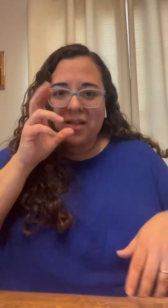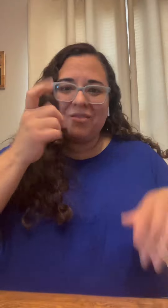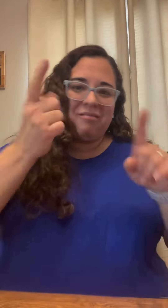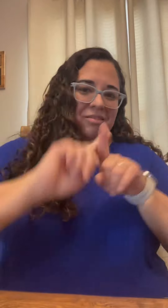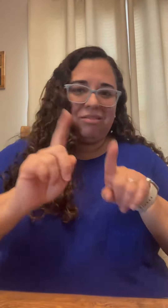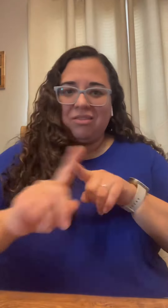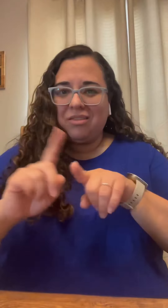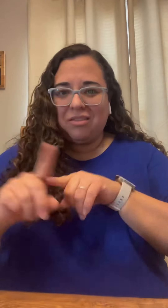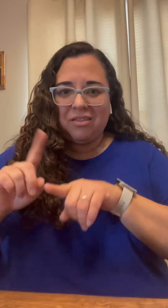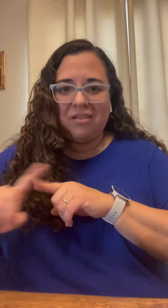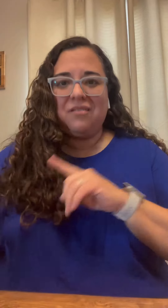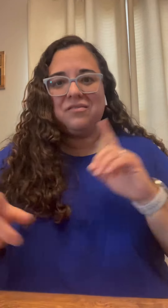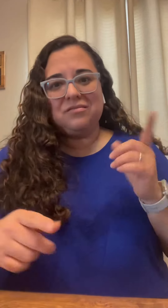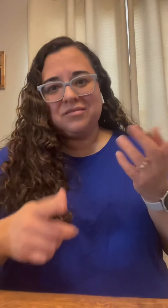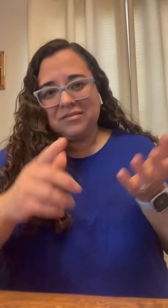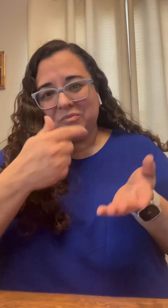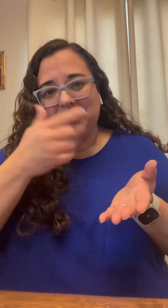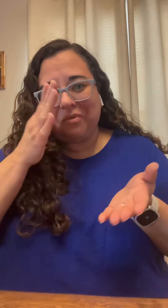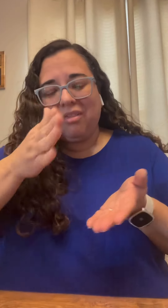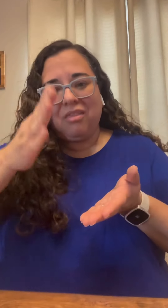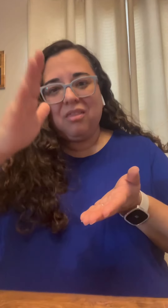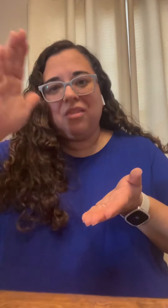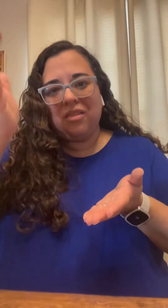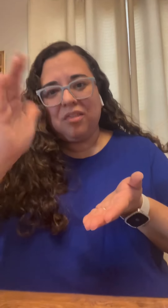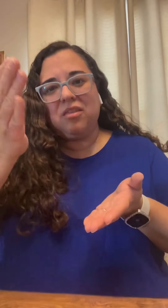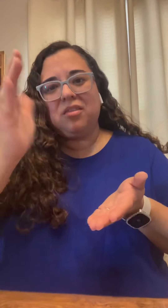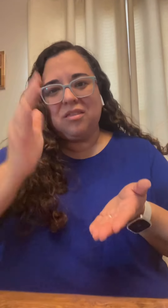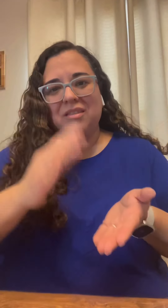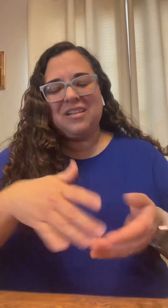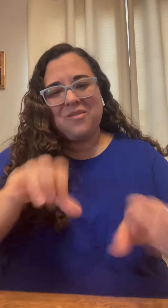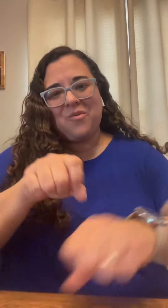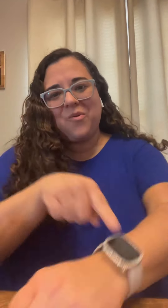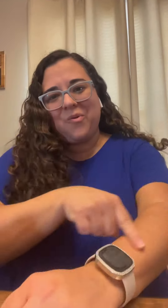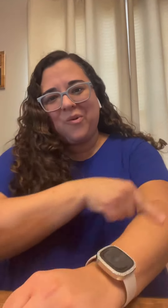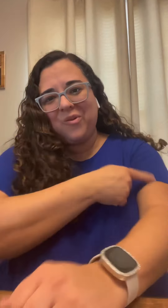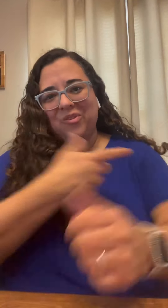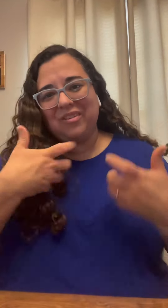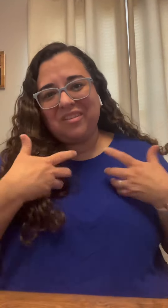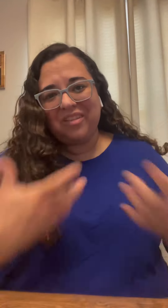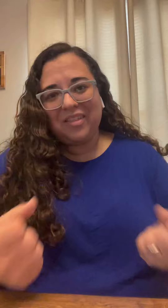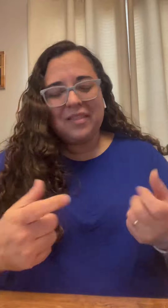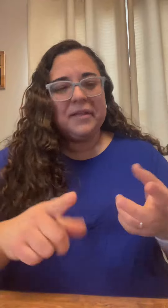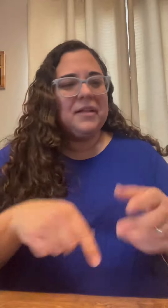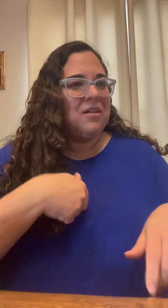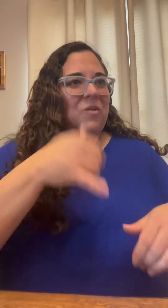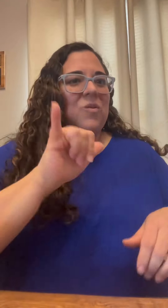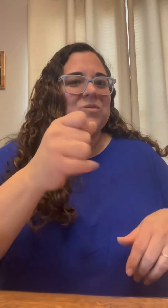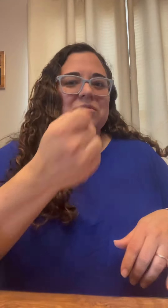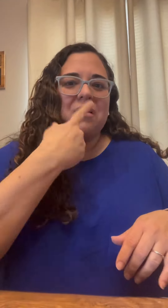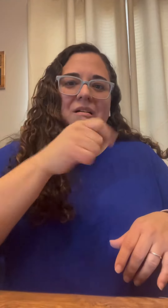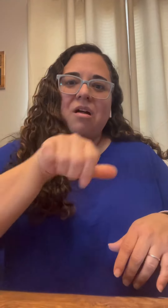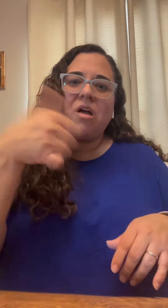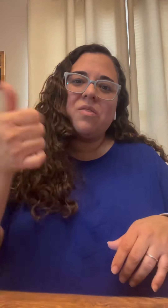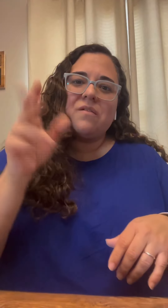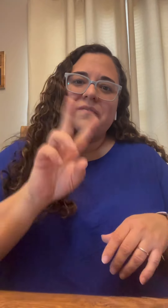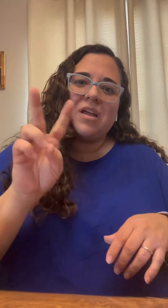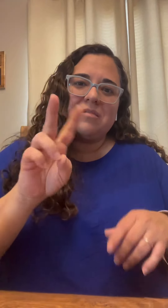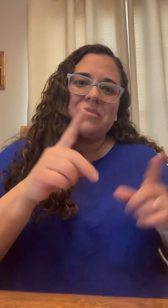sprays supplements inhalers they said it will get better it's just going to take a long time to heal